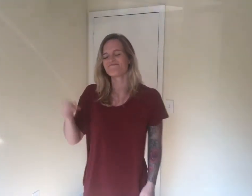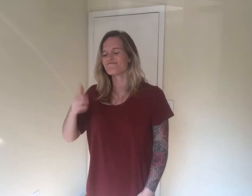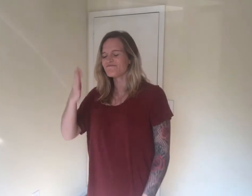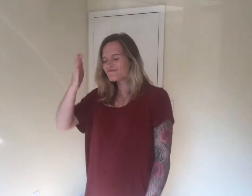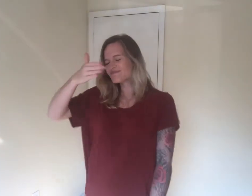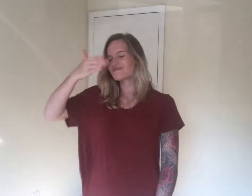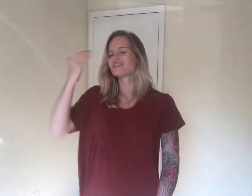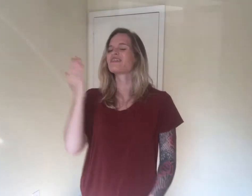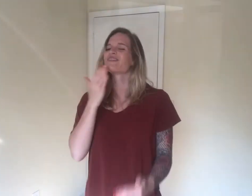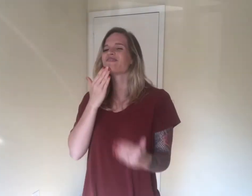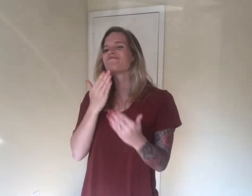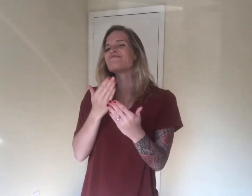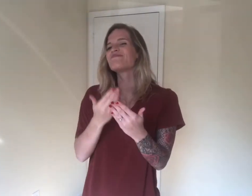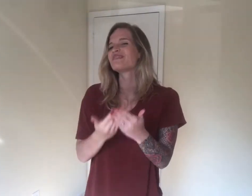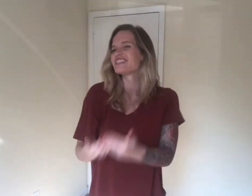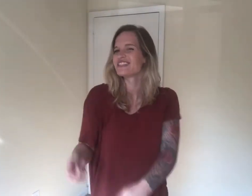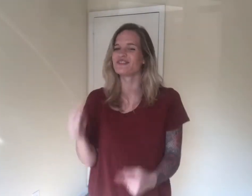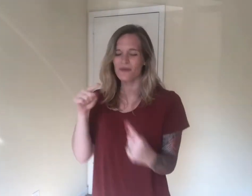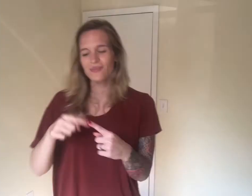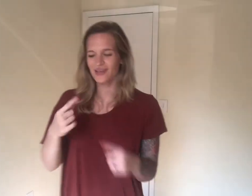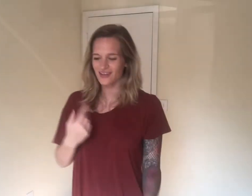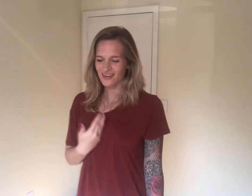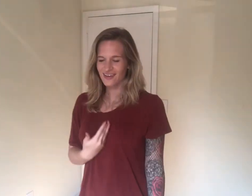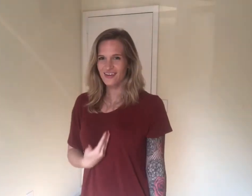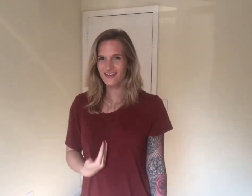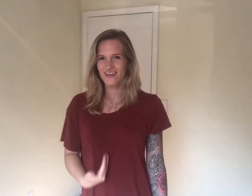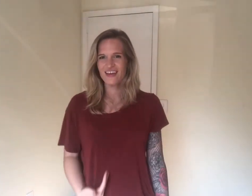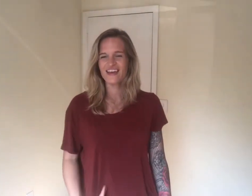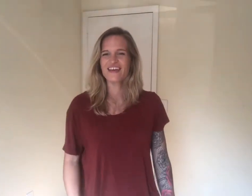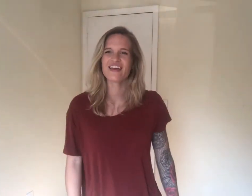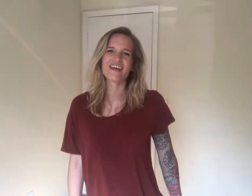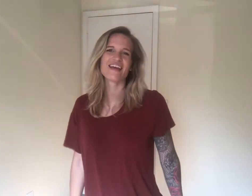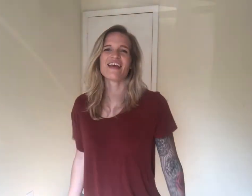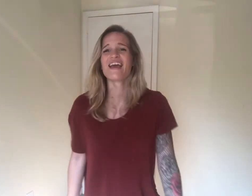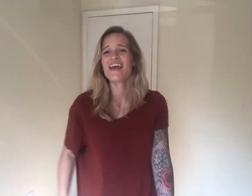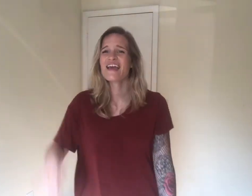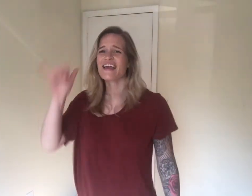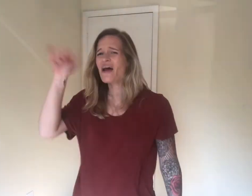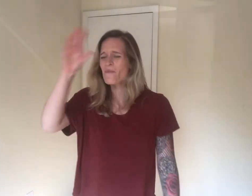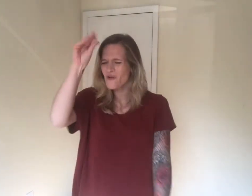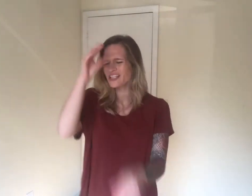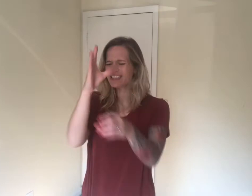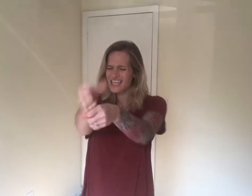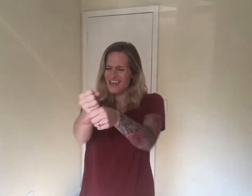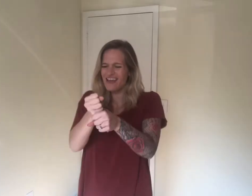good to me Yes it